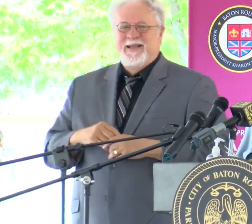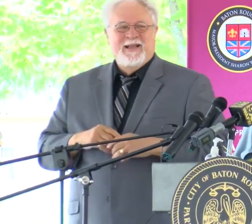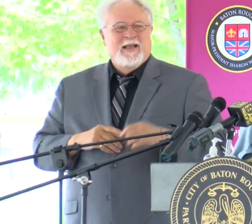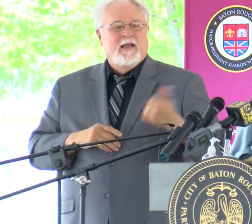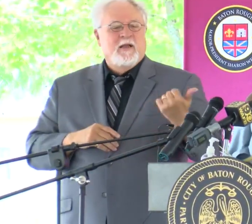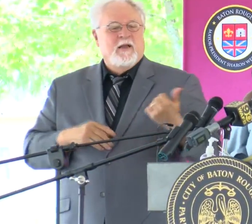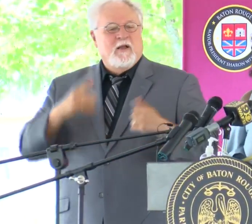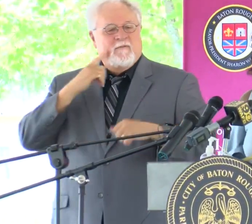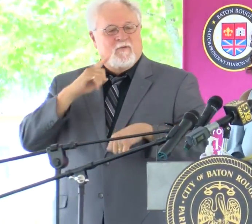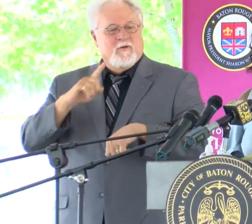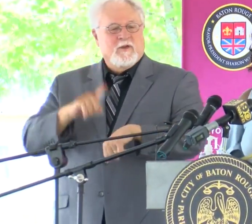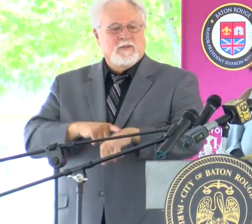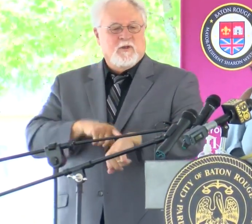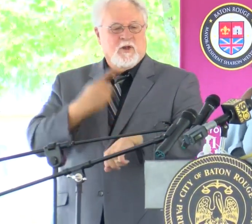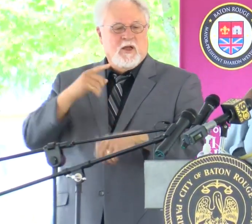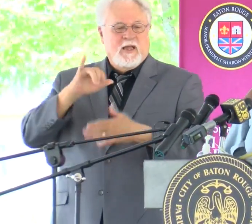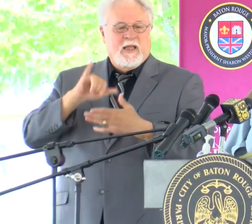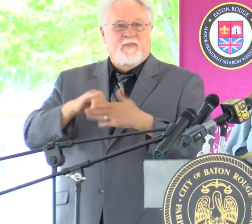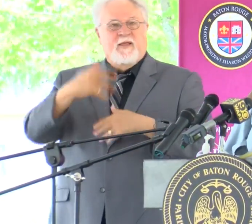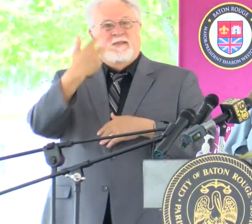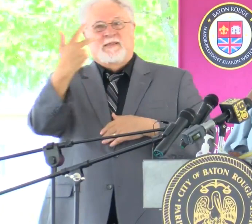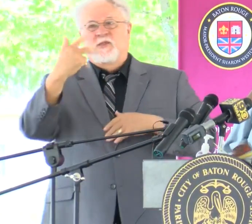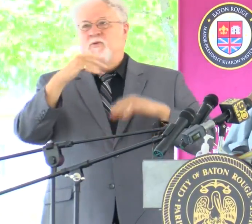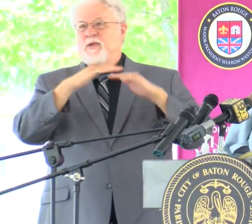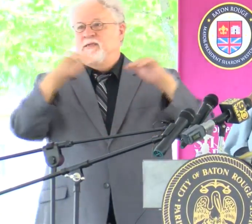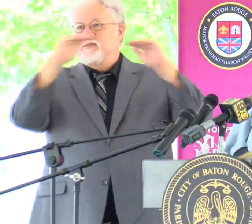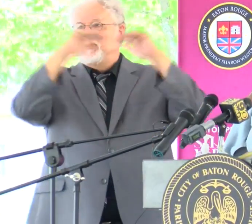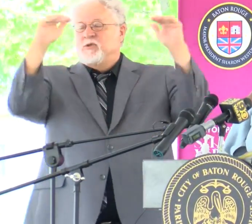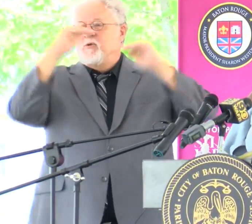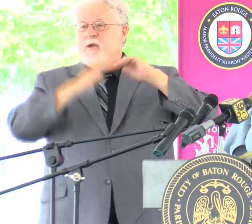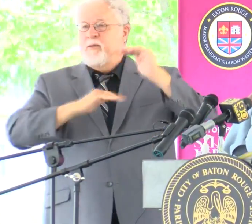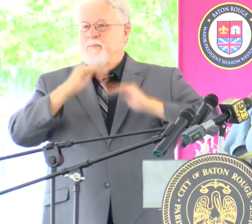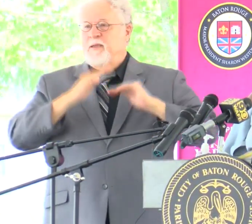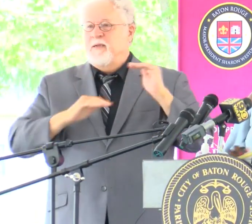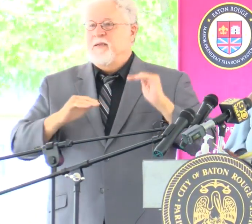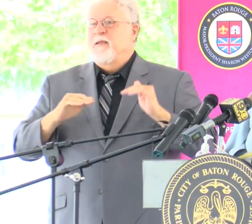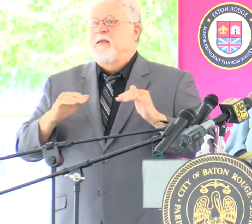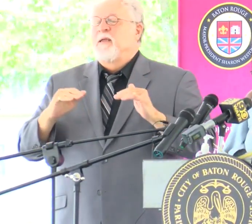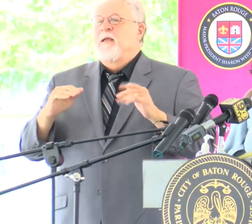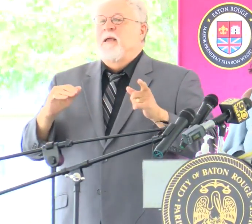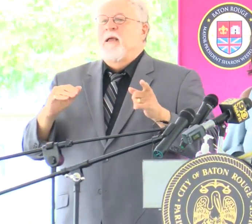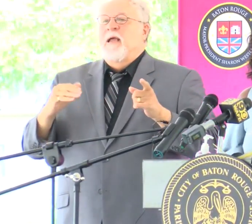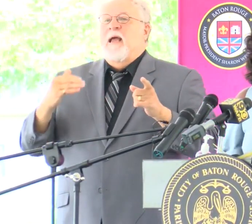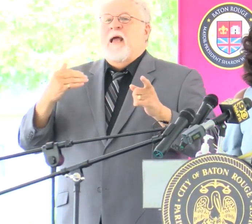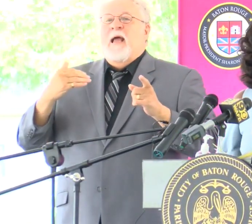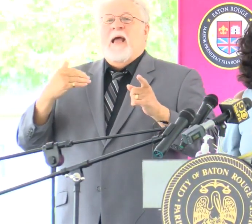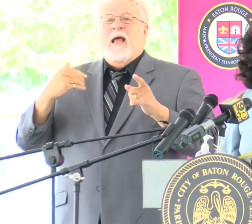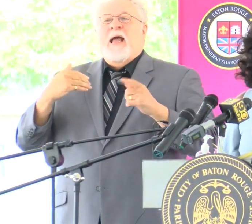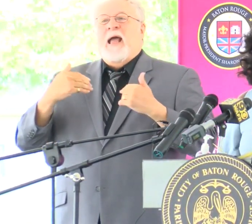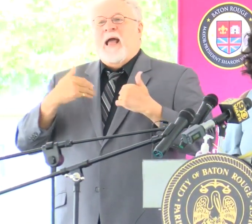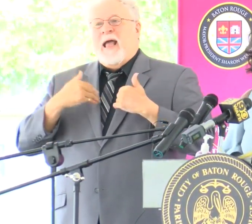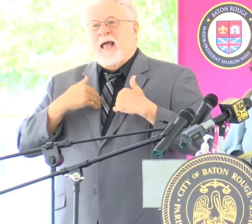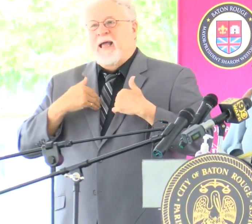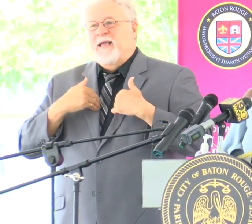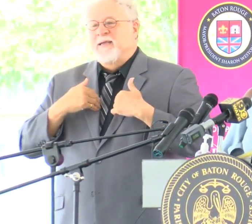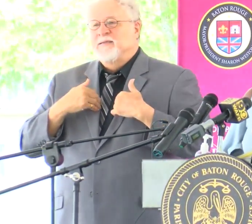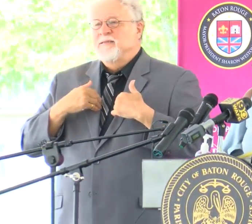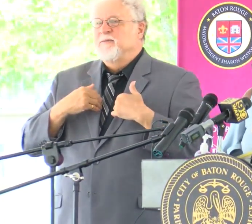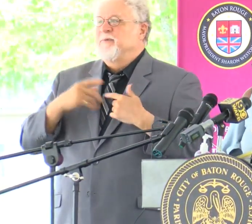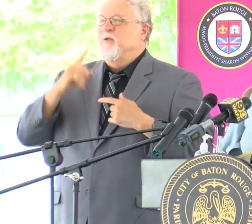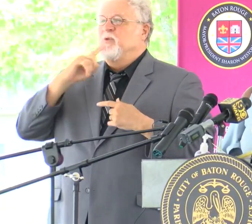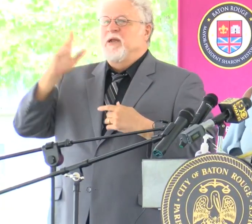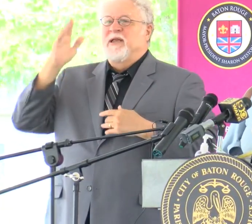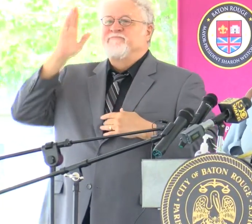everyone. Good building, with a myriad of care, has been somewhat a distant dream,